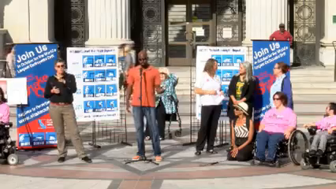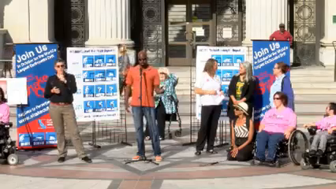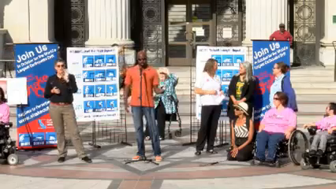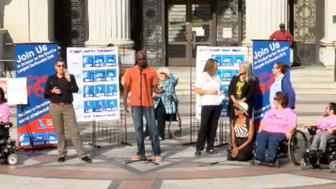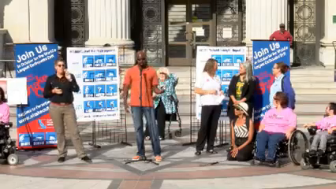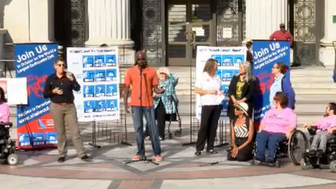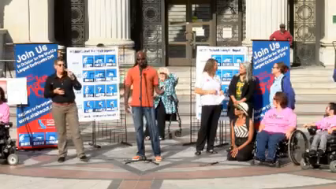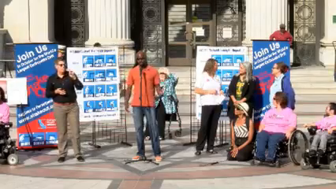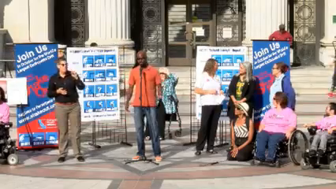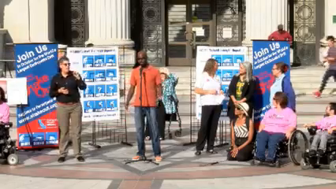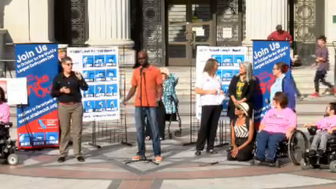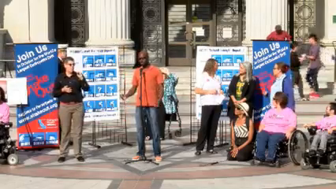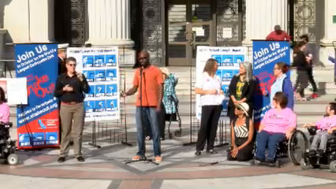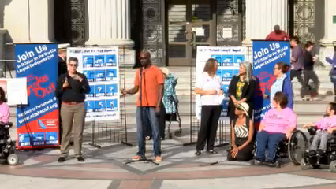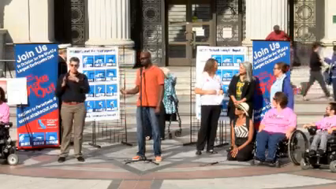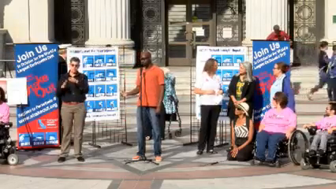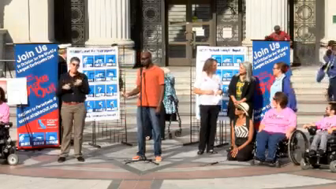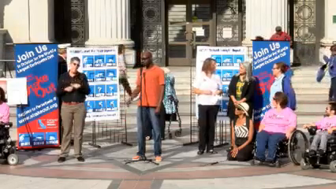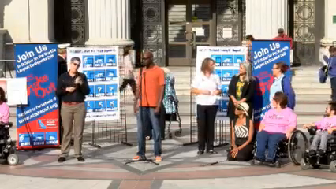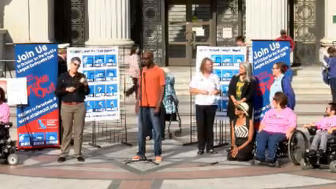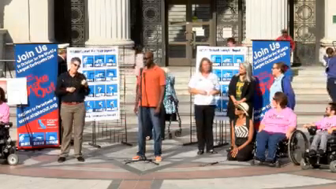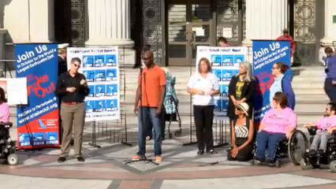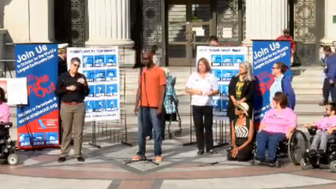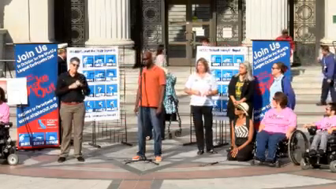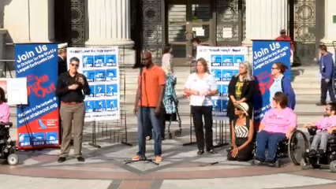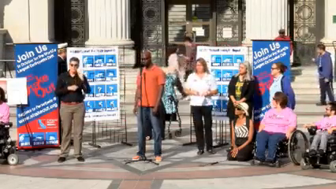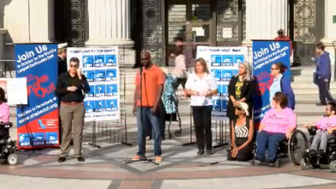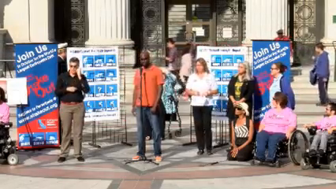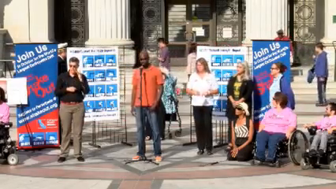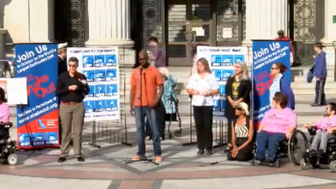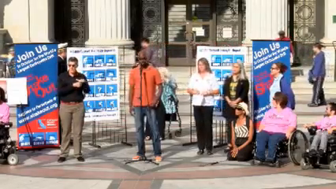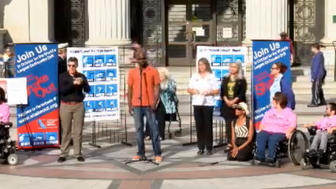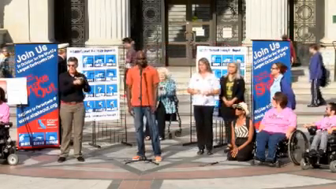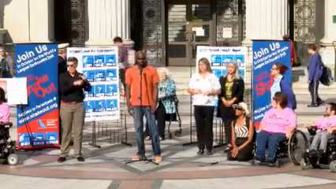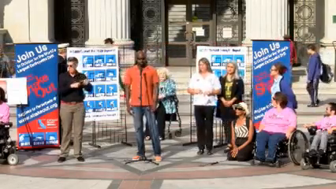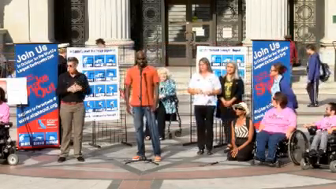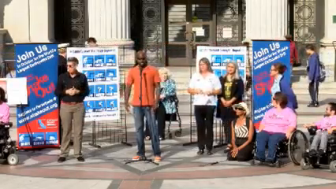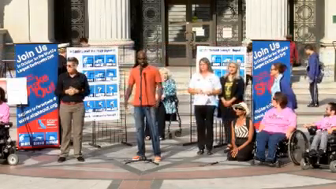as well as an office in Fruitvale, in the Fruitvale Plaza.